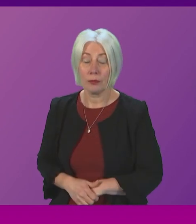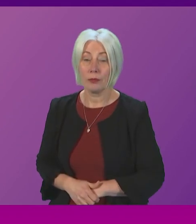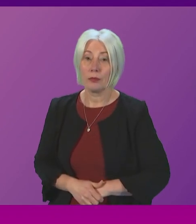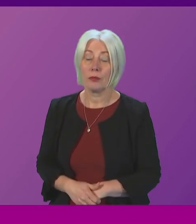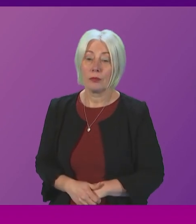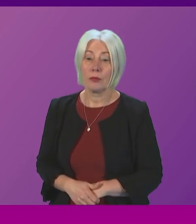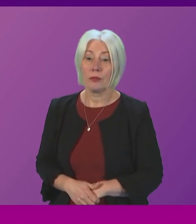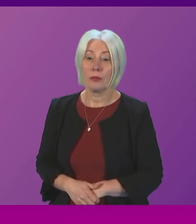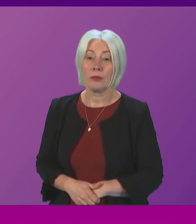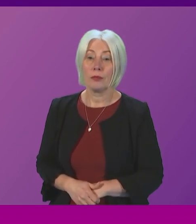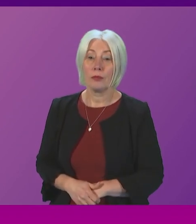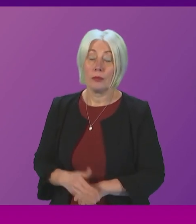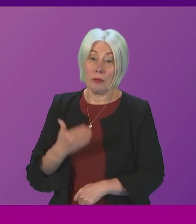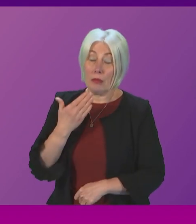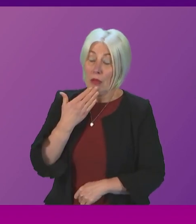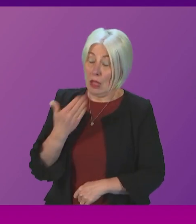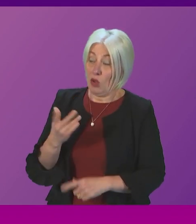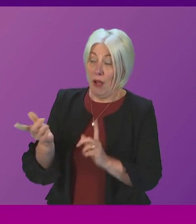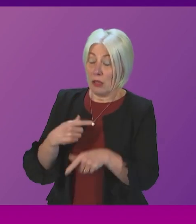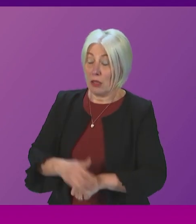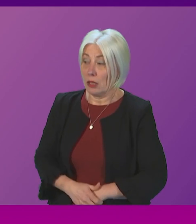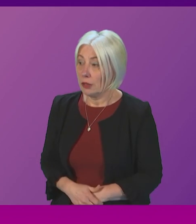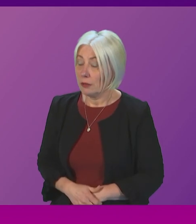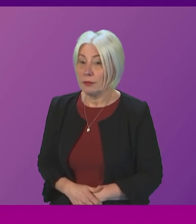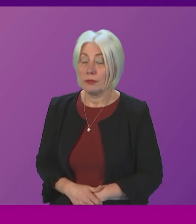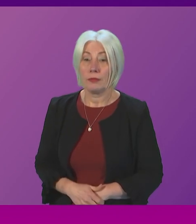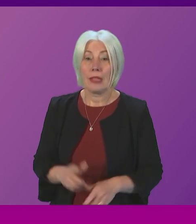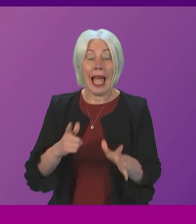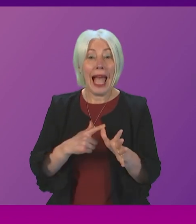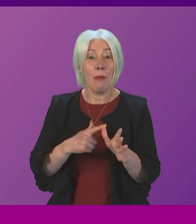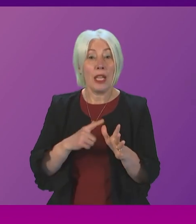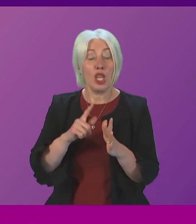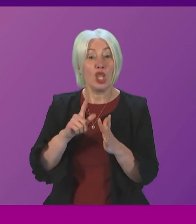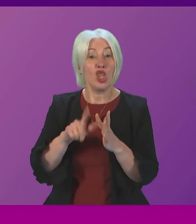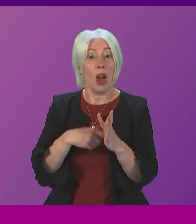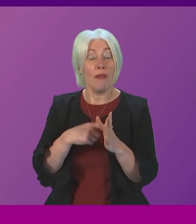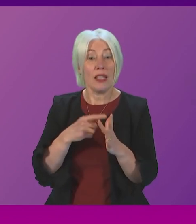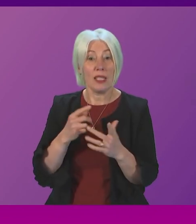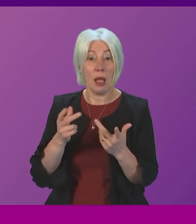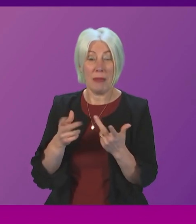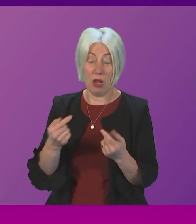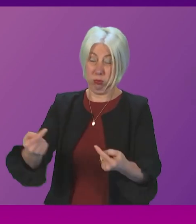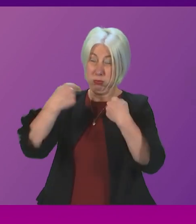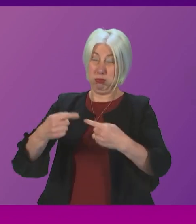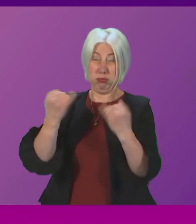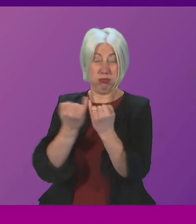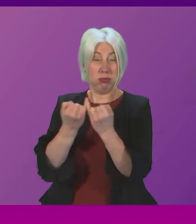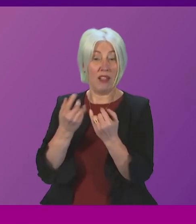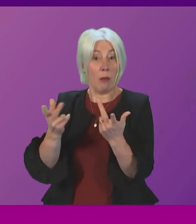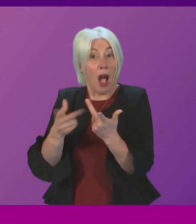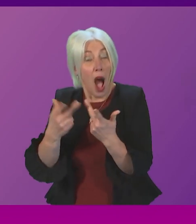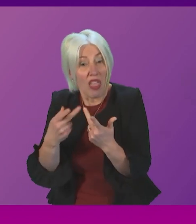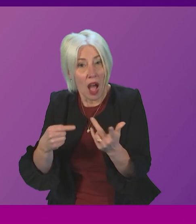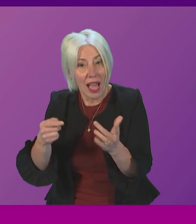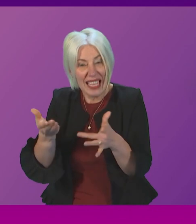thank the First Minister for that answer Abby Jarvis was violently attacked by another teenager with every brutal moment